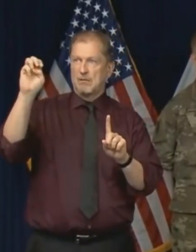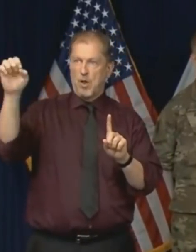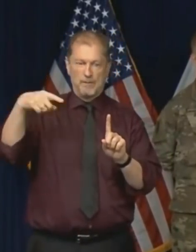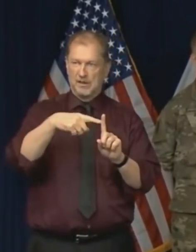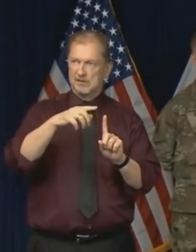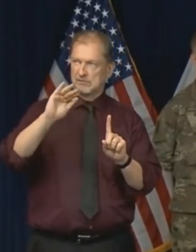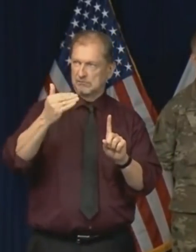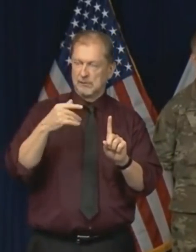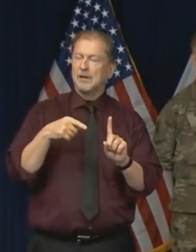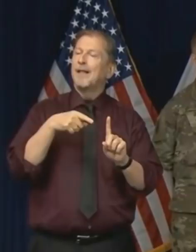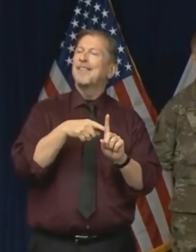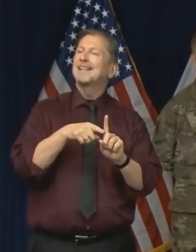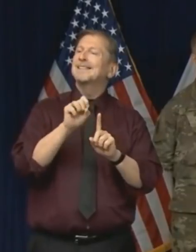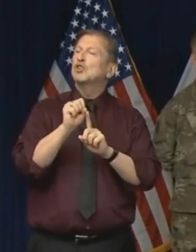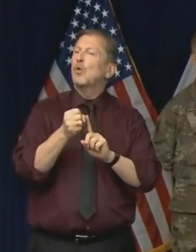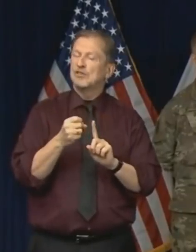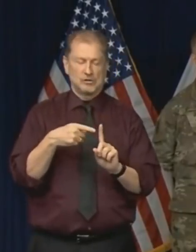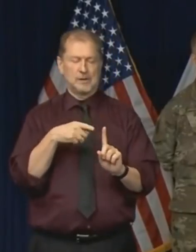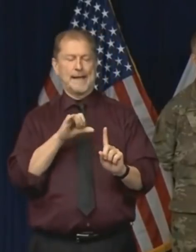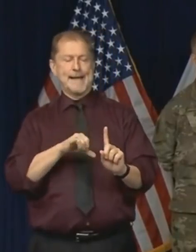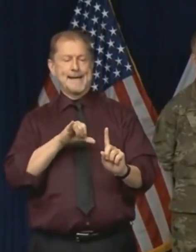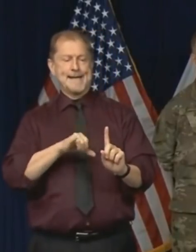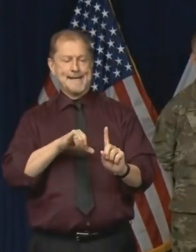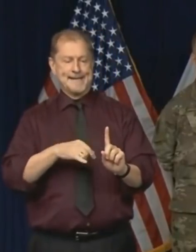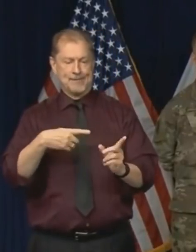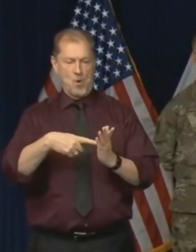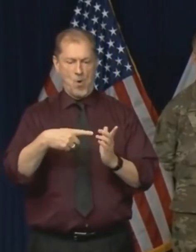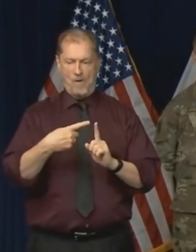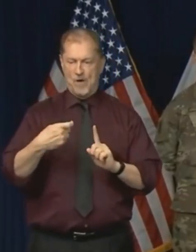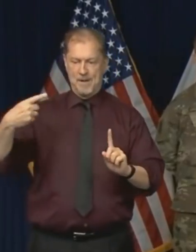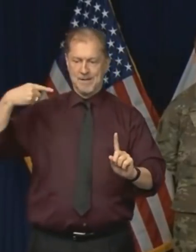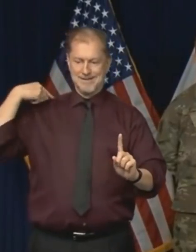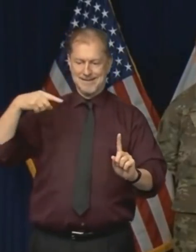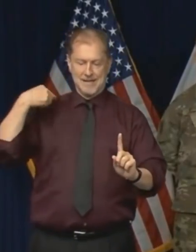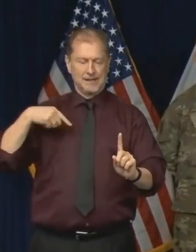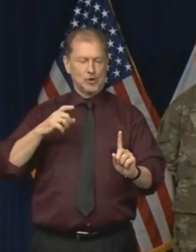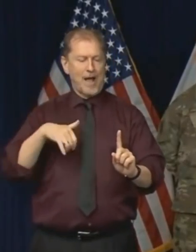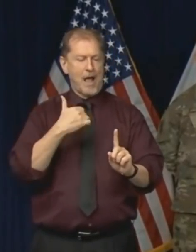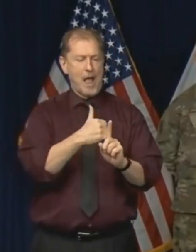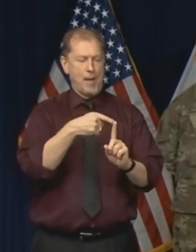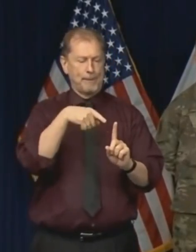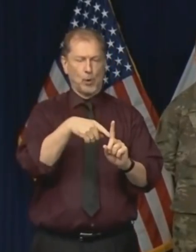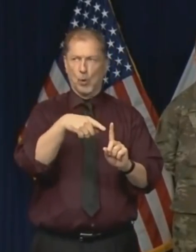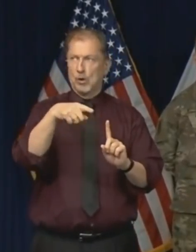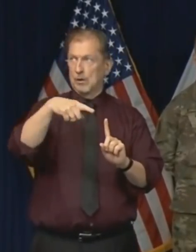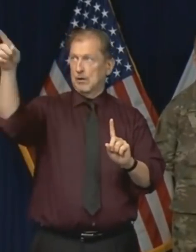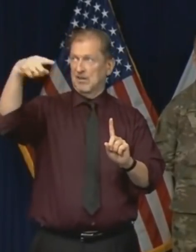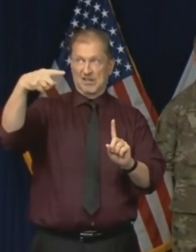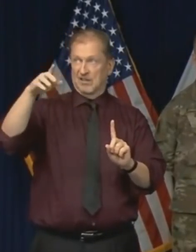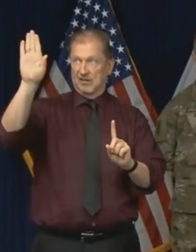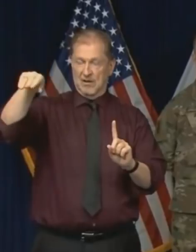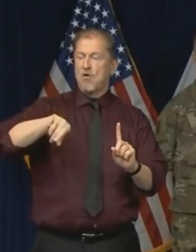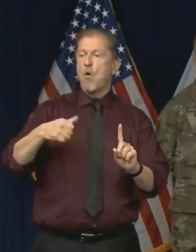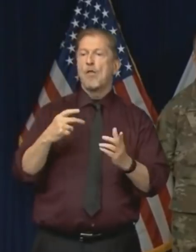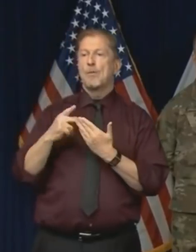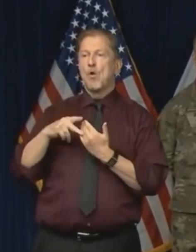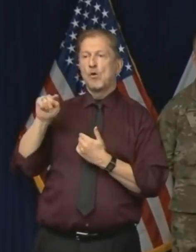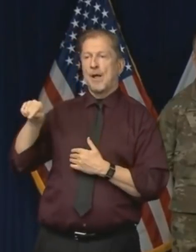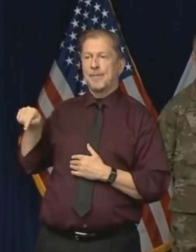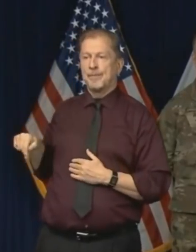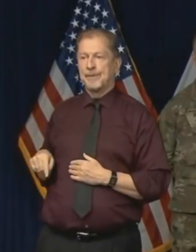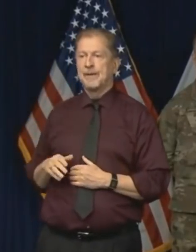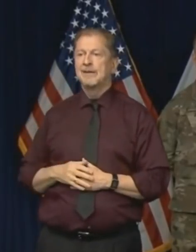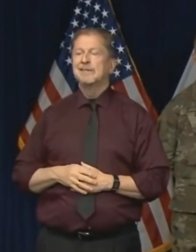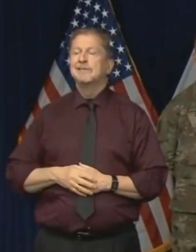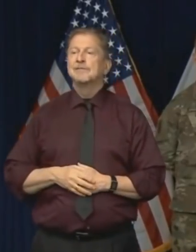of a peculiar, you know, space that they fall into. And we should be looking for how to rescue them out of that. So are you suggesting follow up to